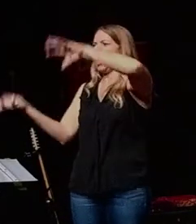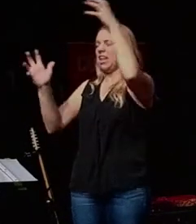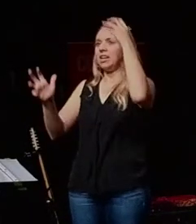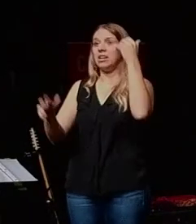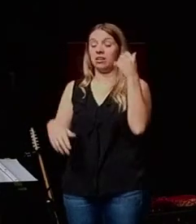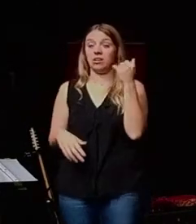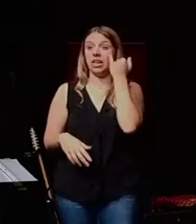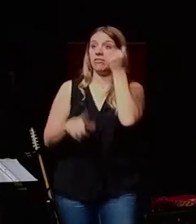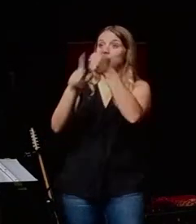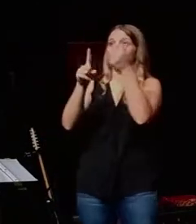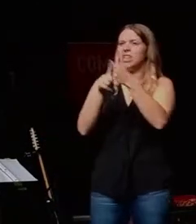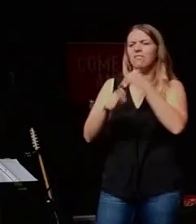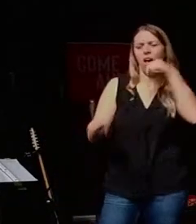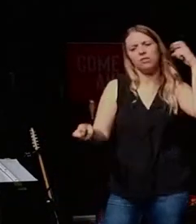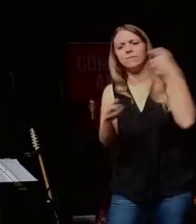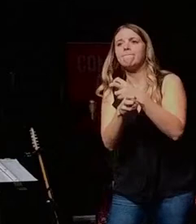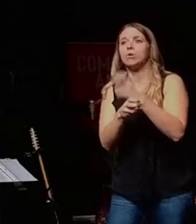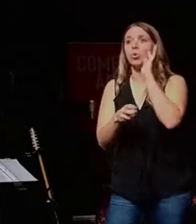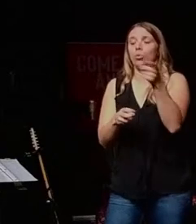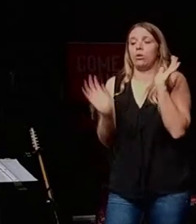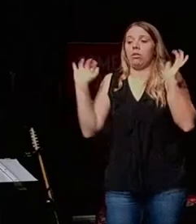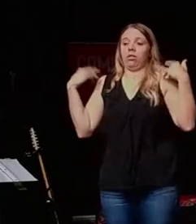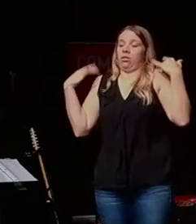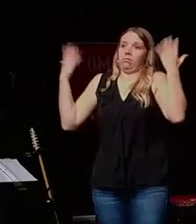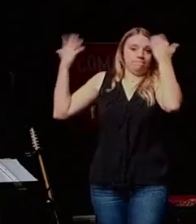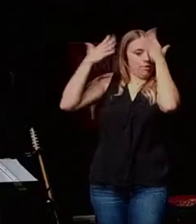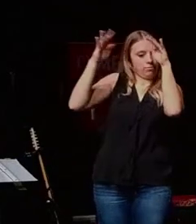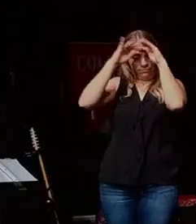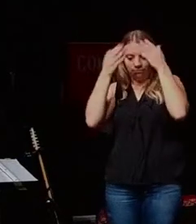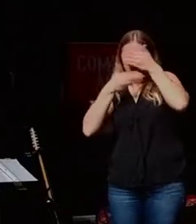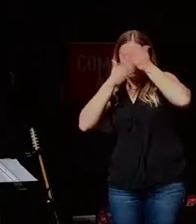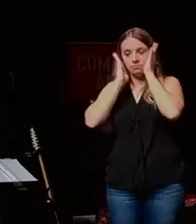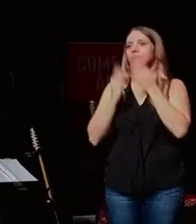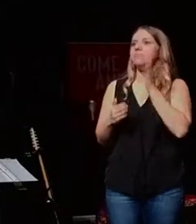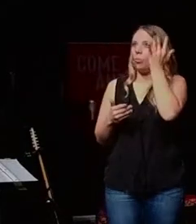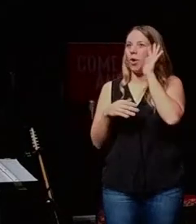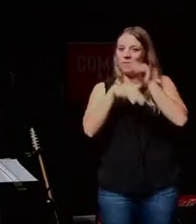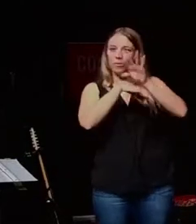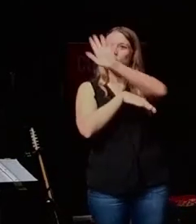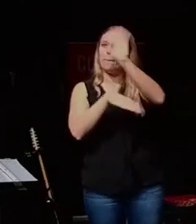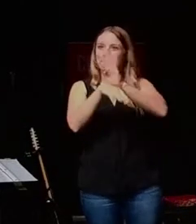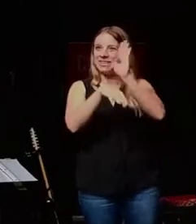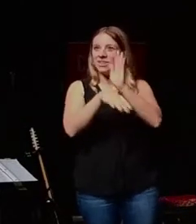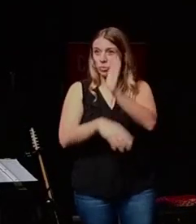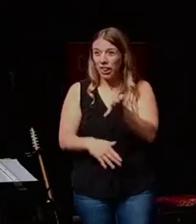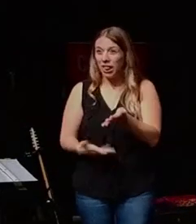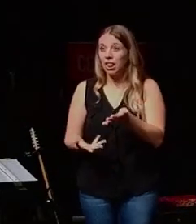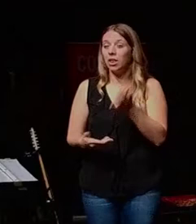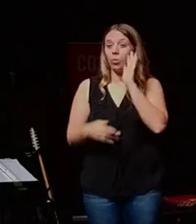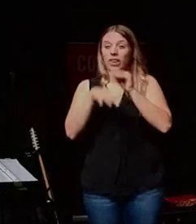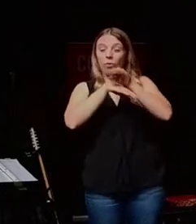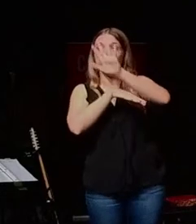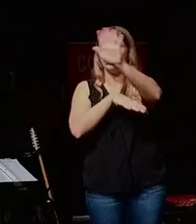grit, the next thing you do is like, I don't know these people. Because it's going to influence your business. It's going to influence your